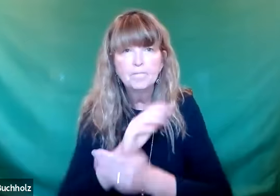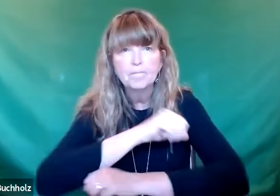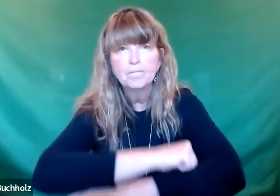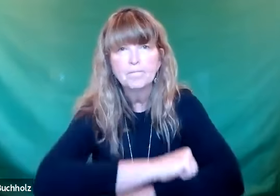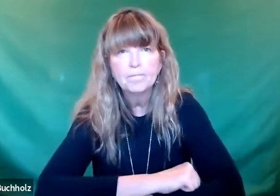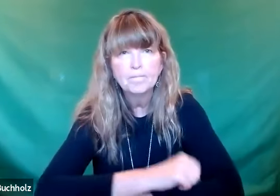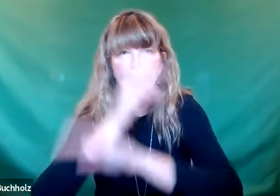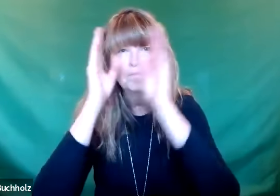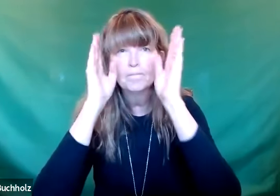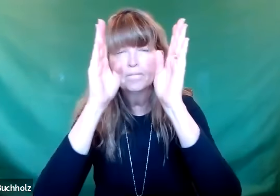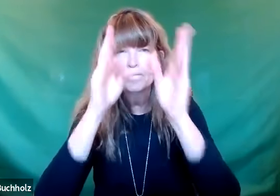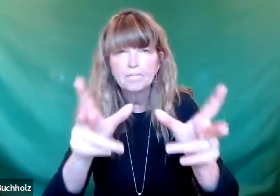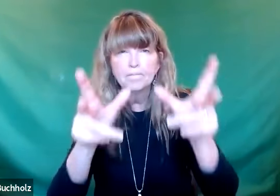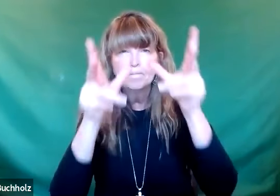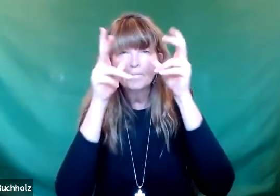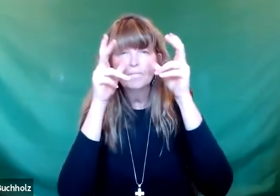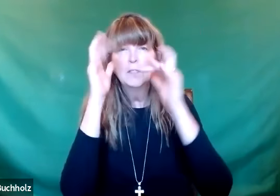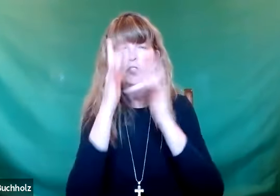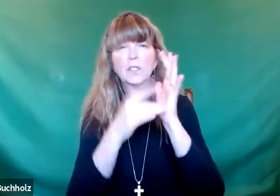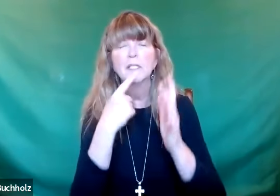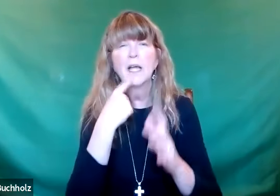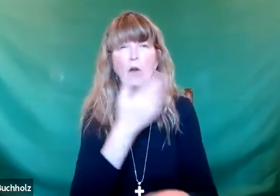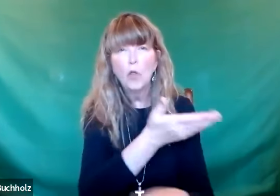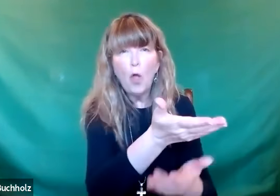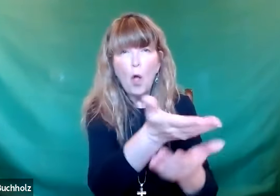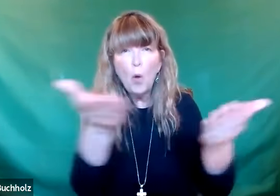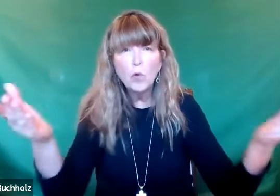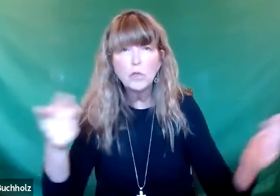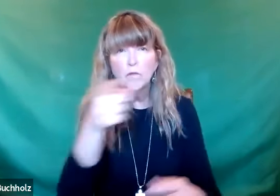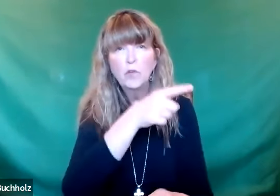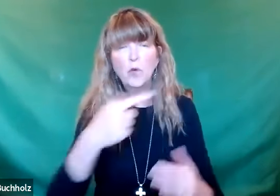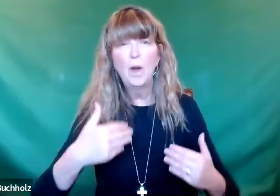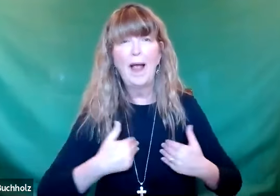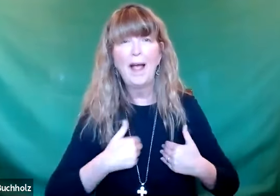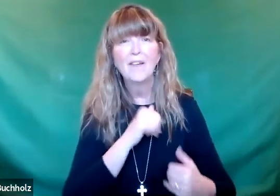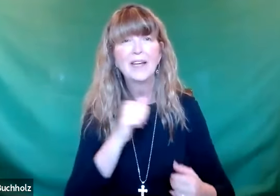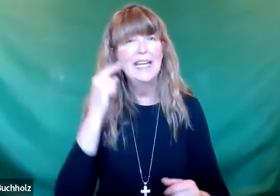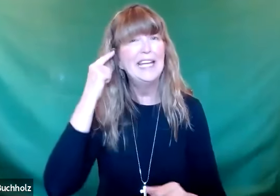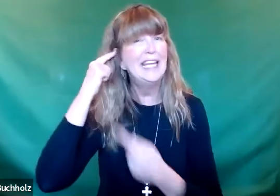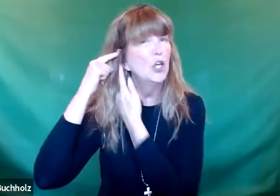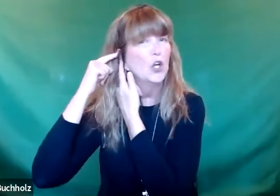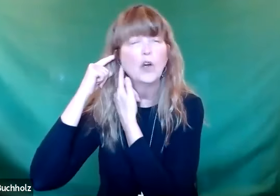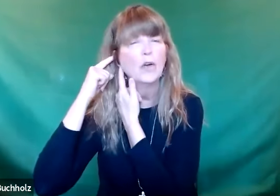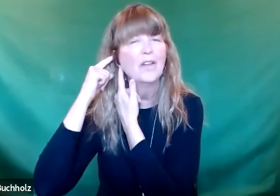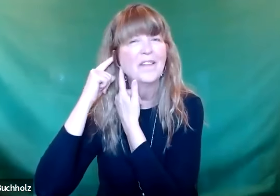But we have to take the initiative. We have to make the decision to pay attention